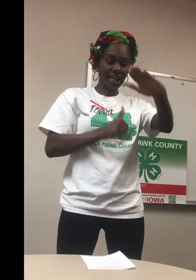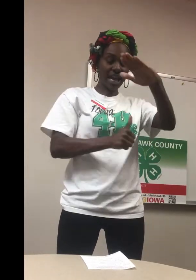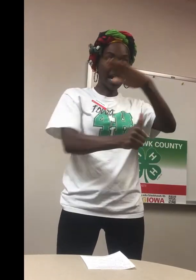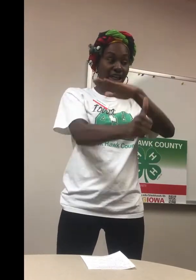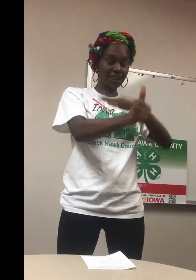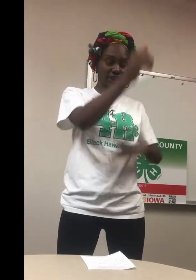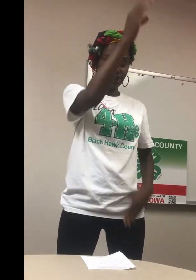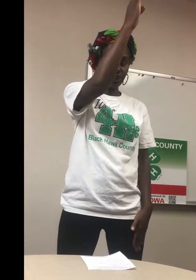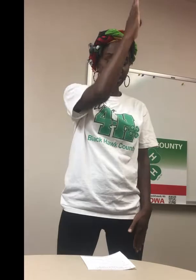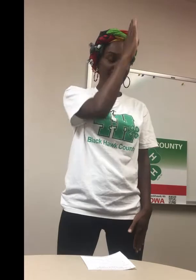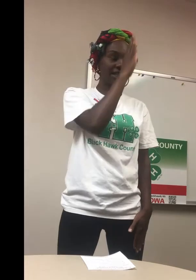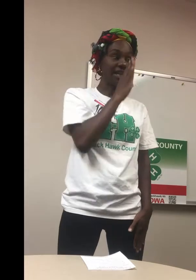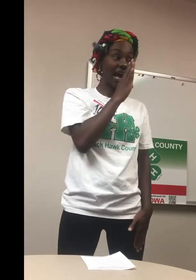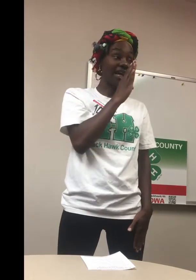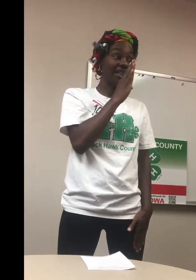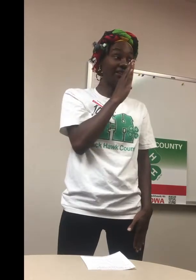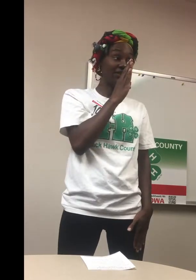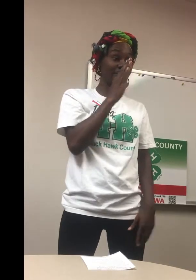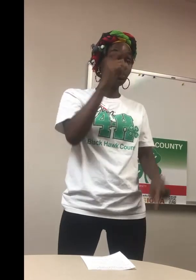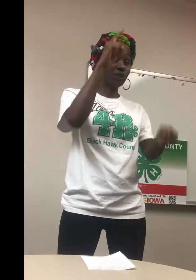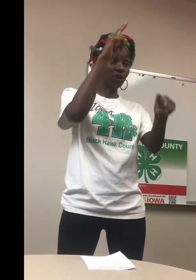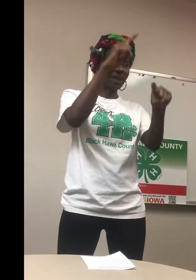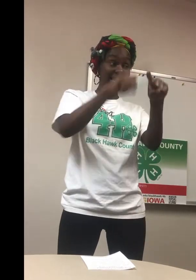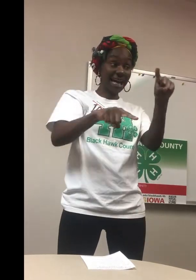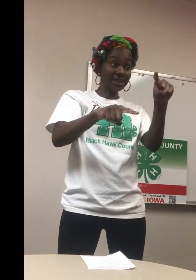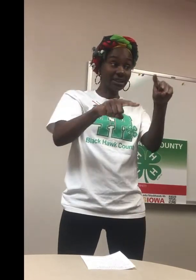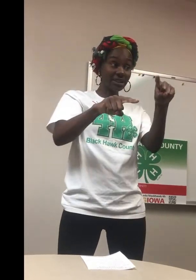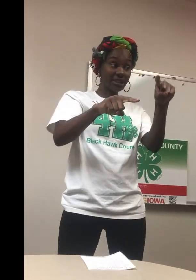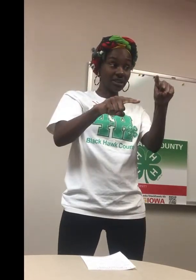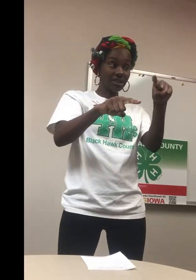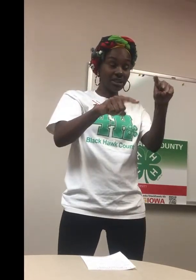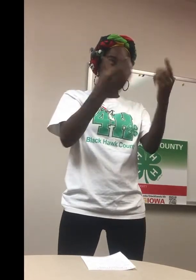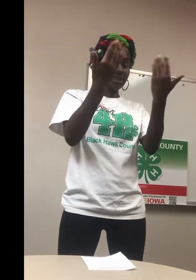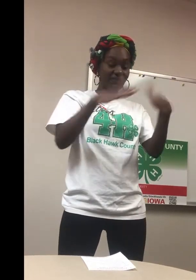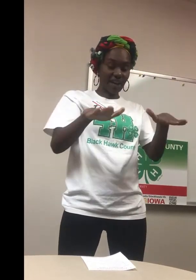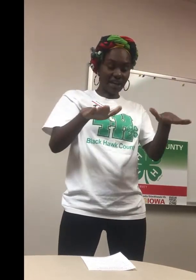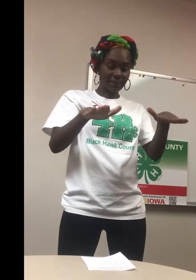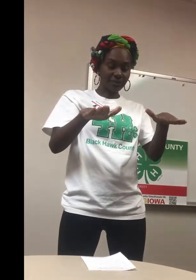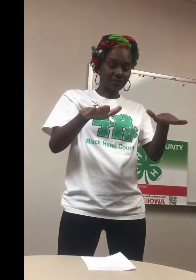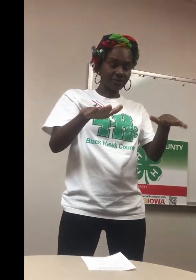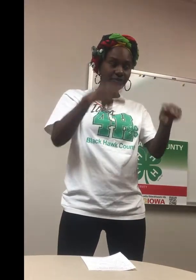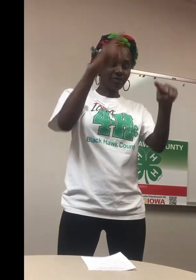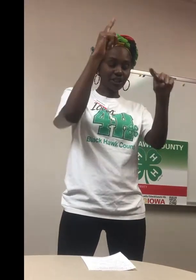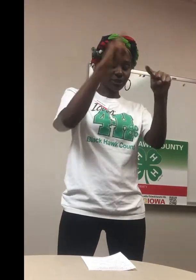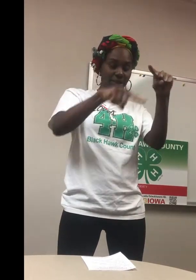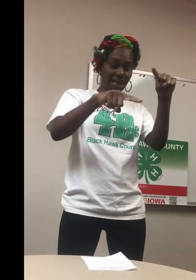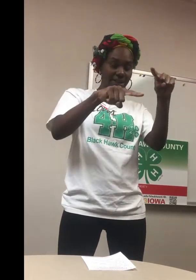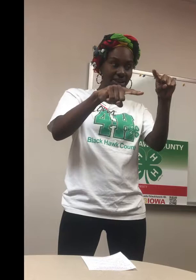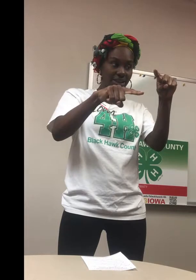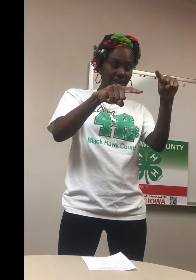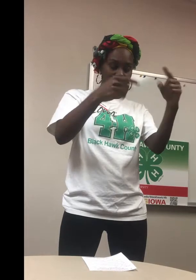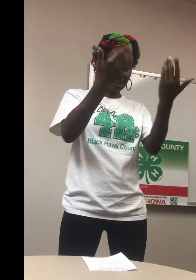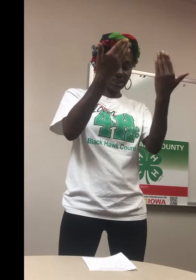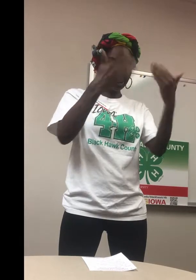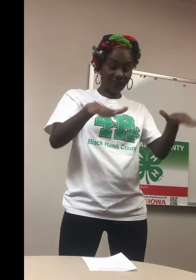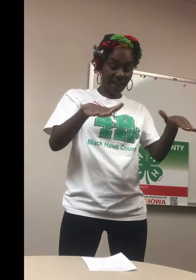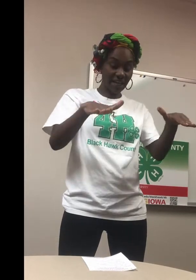under God is one Individuals will not divide. So not divide